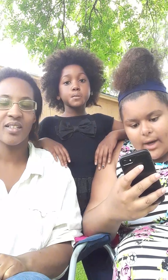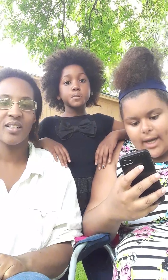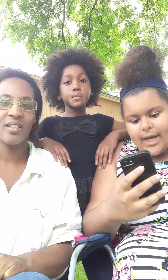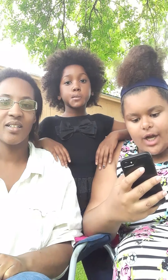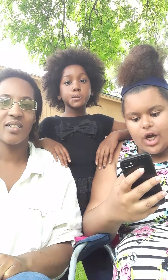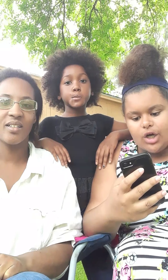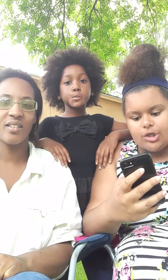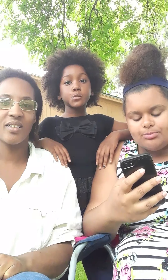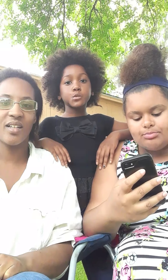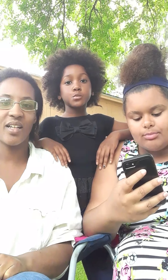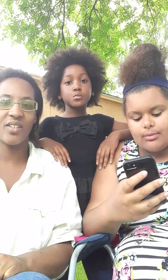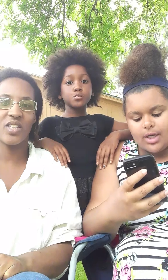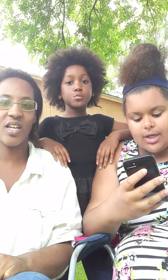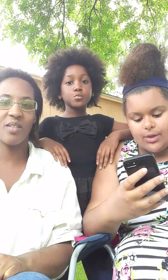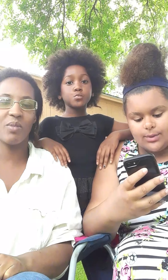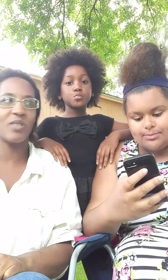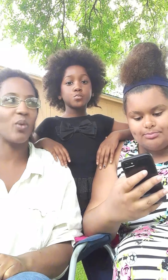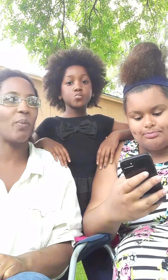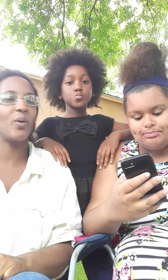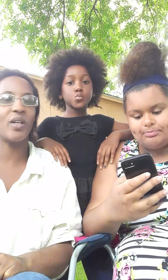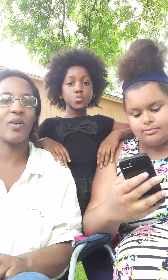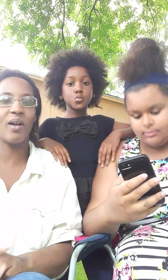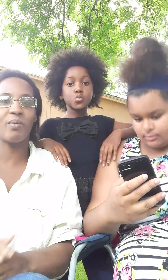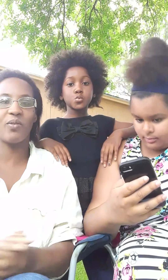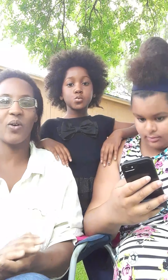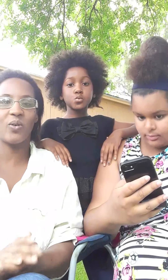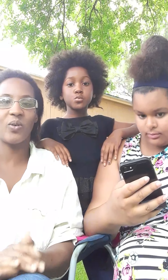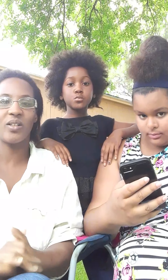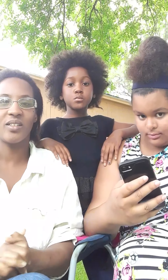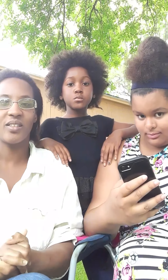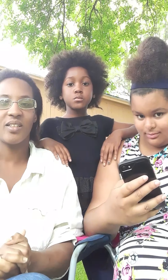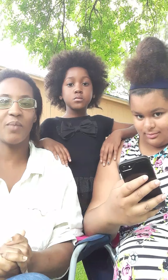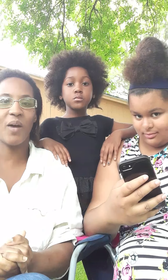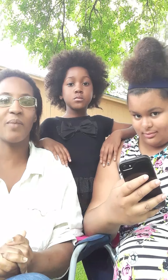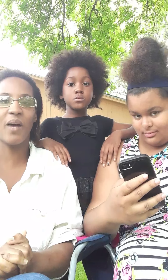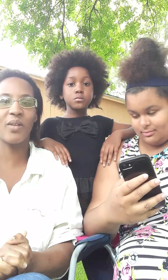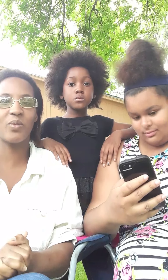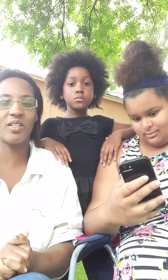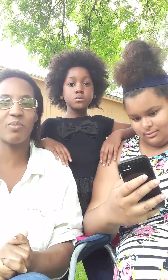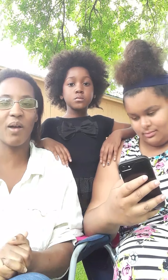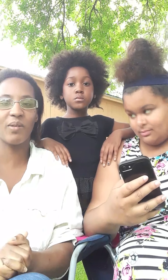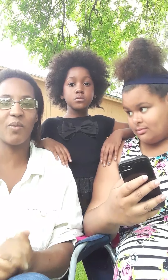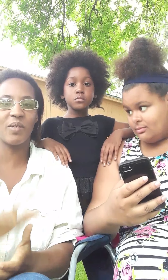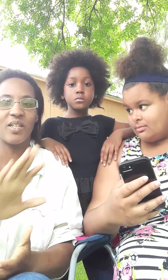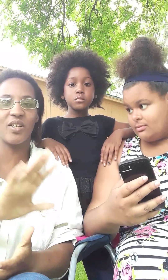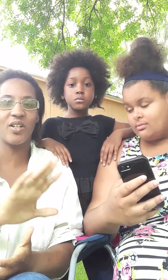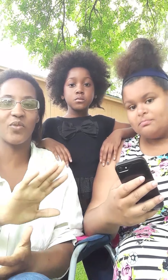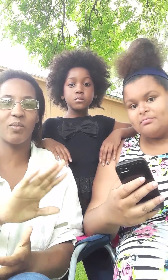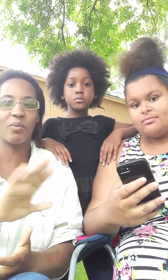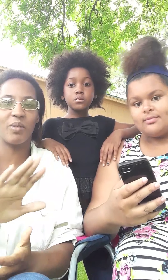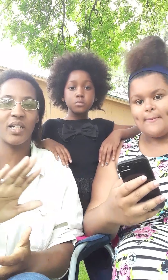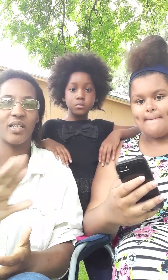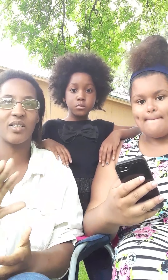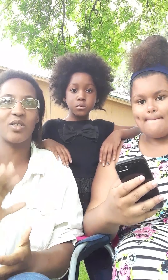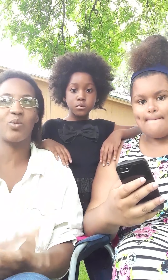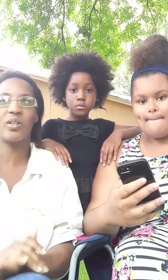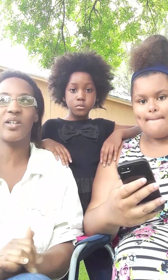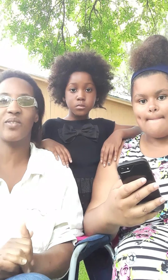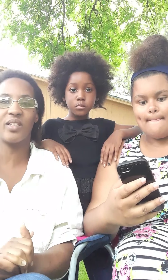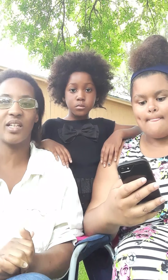here go And I just hate it one is when Pookie grabbed the phone It probably would It's probably gonna be good From the beginning To whenever Then they gonna